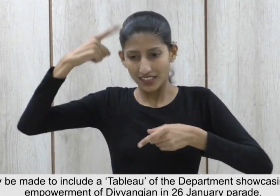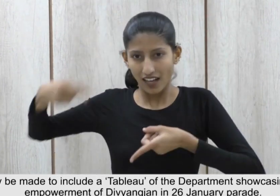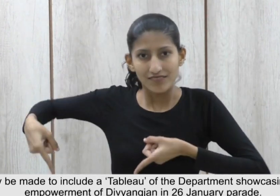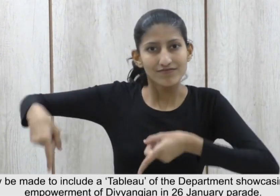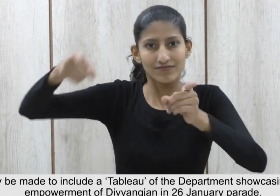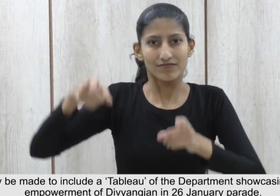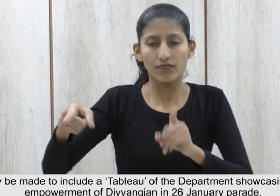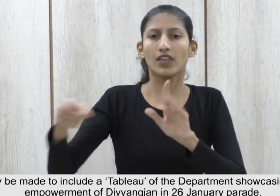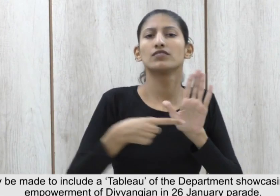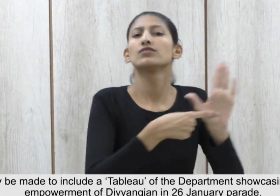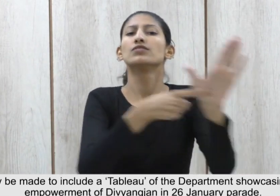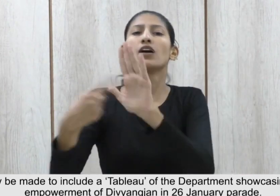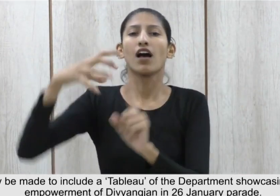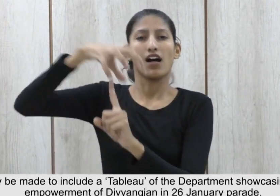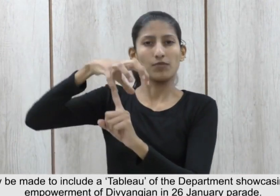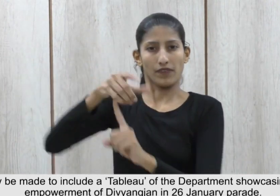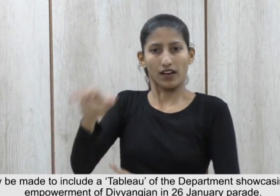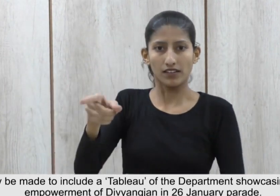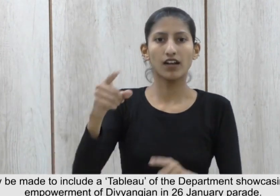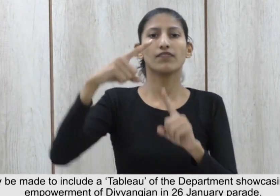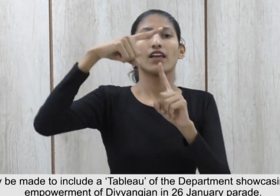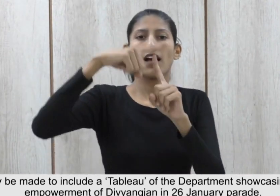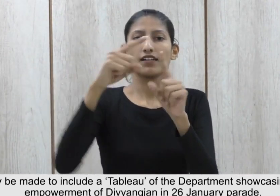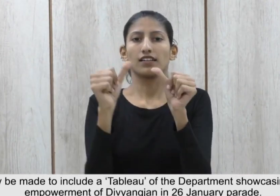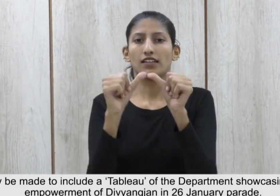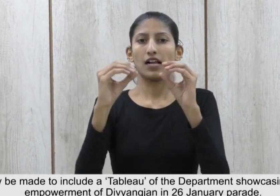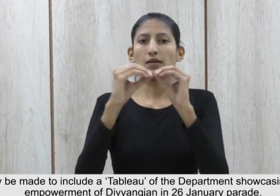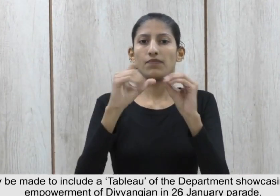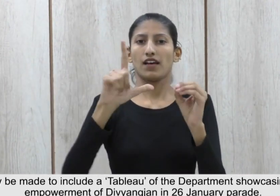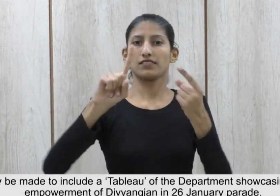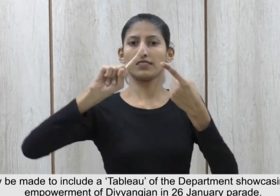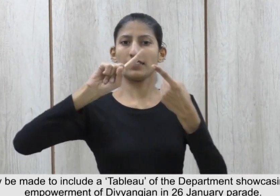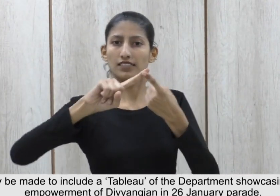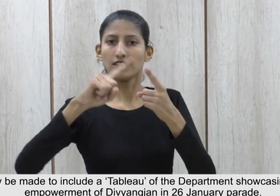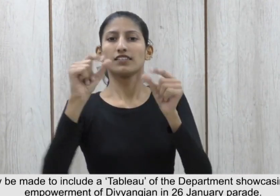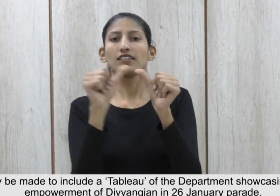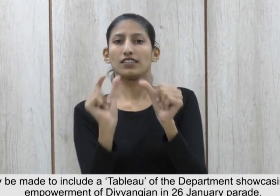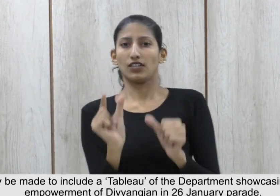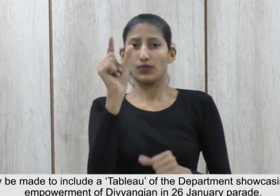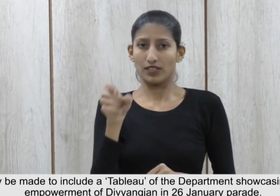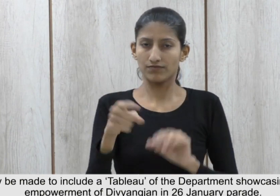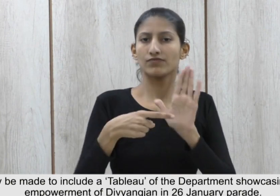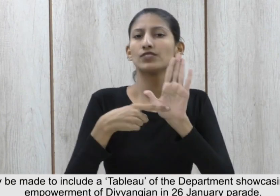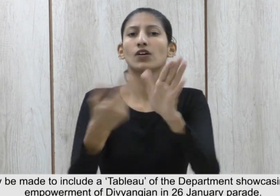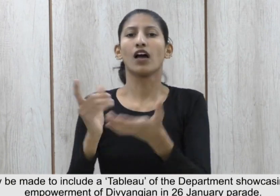showcasing initiative for 17 Empowerment of Divyaangjan in 26.1.